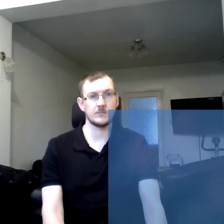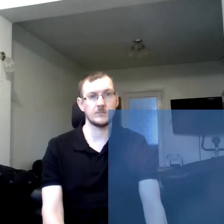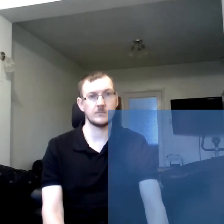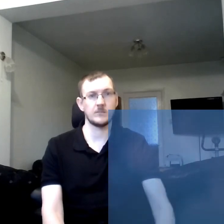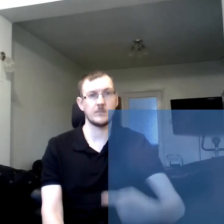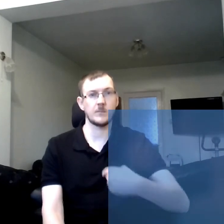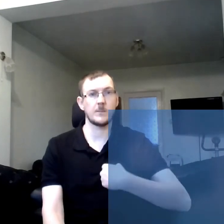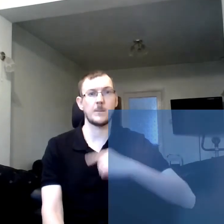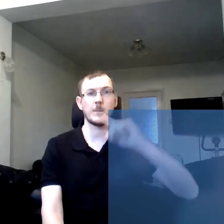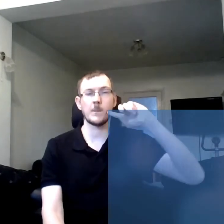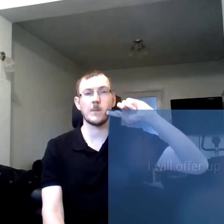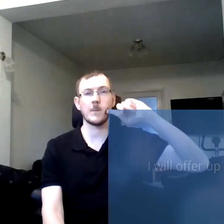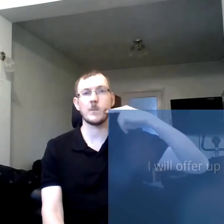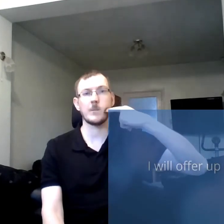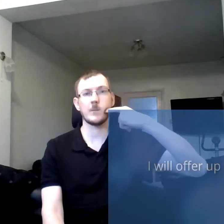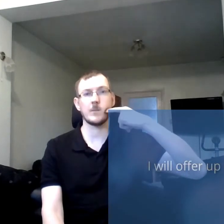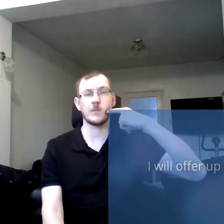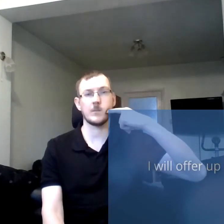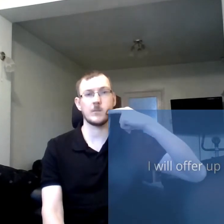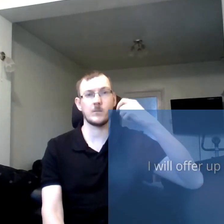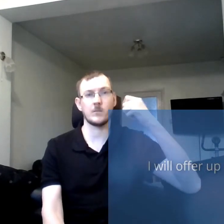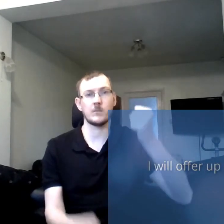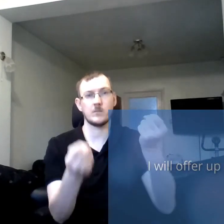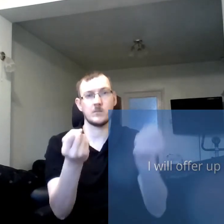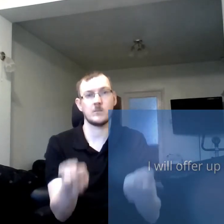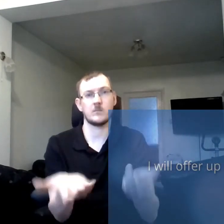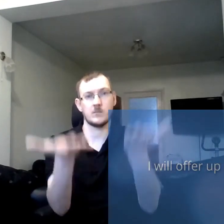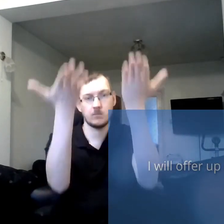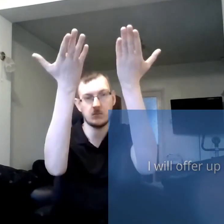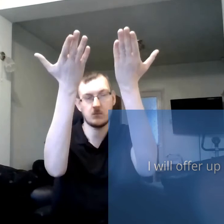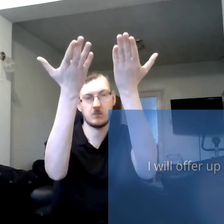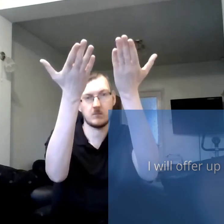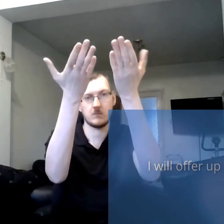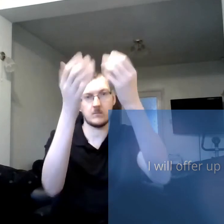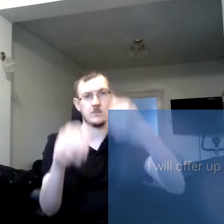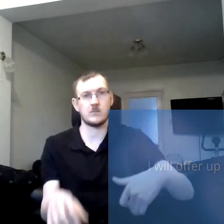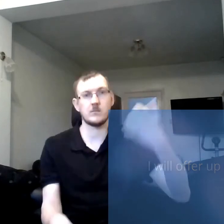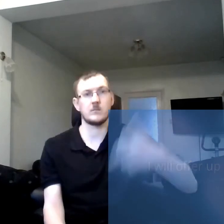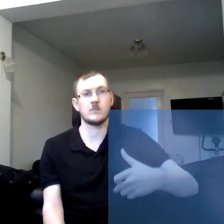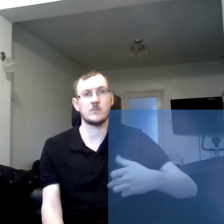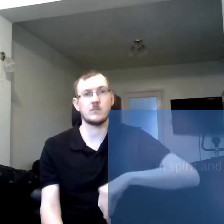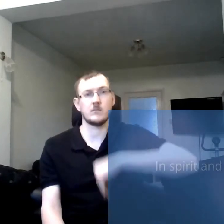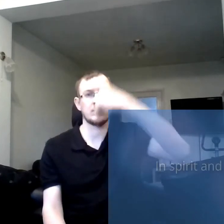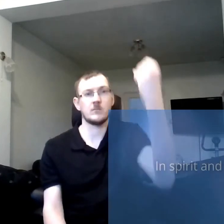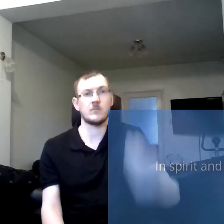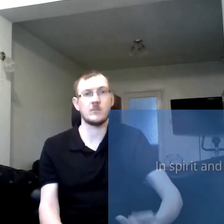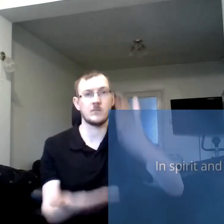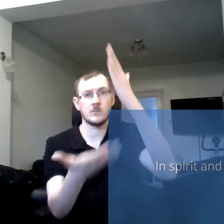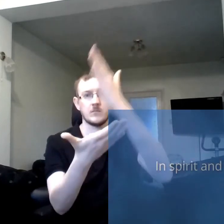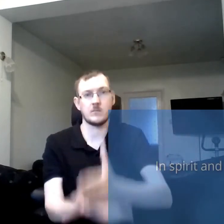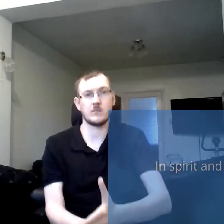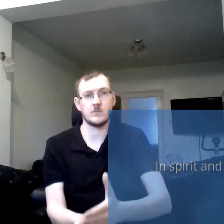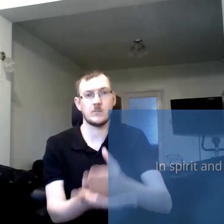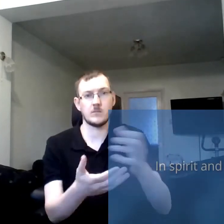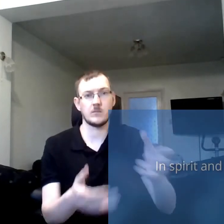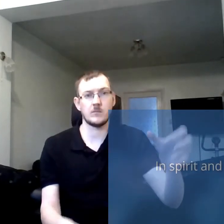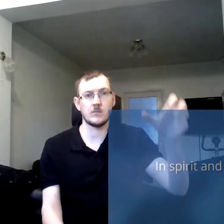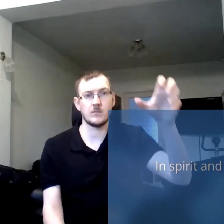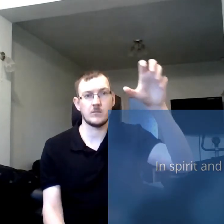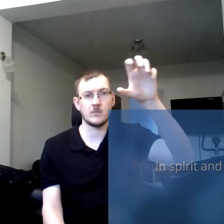i will offer up my life in spirit and truth pouring